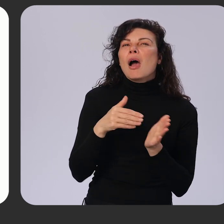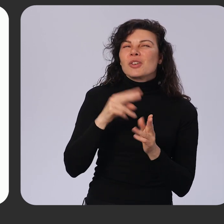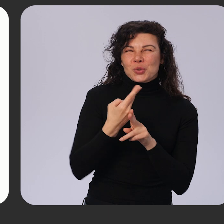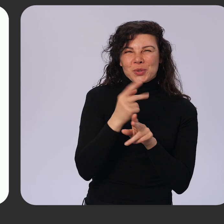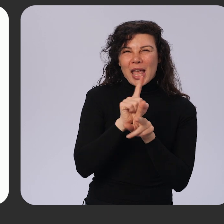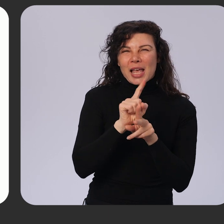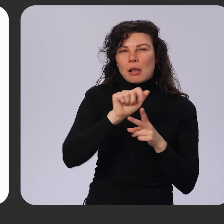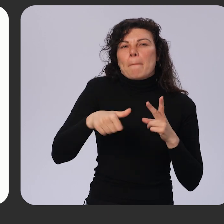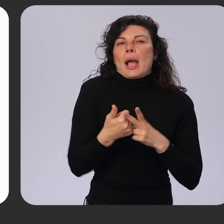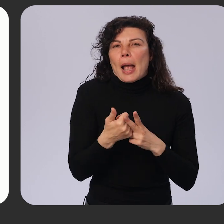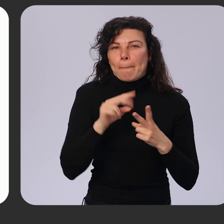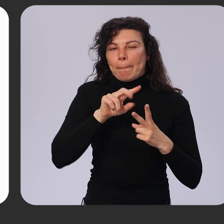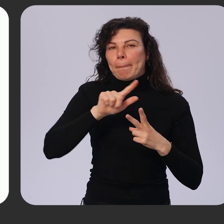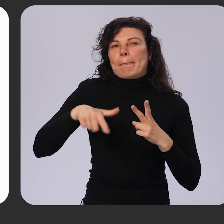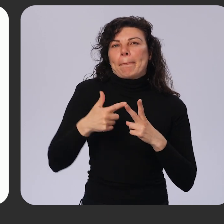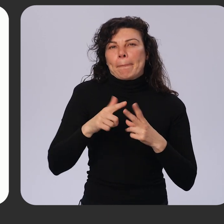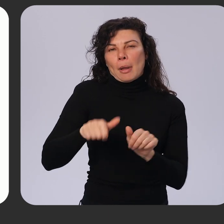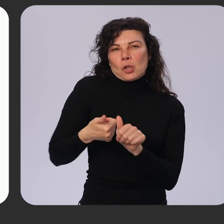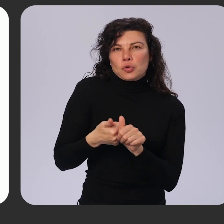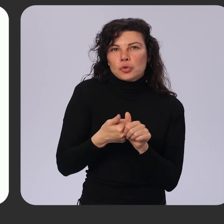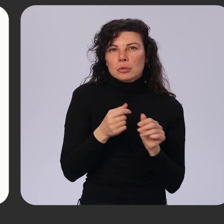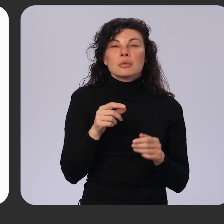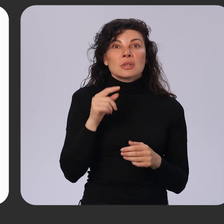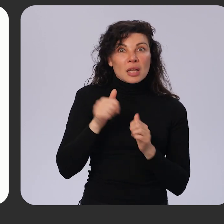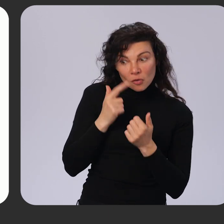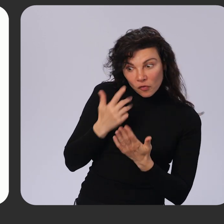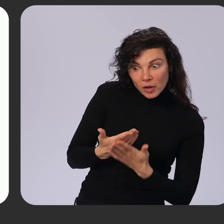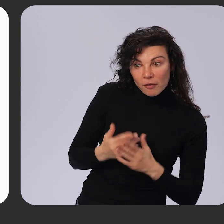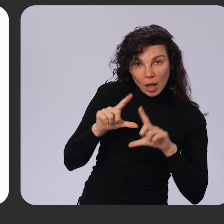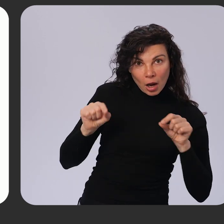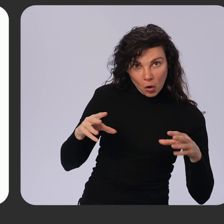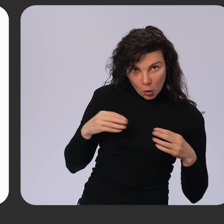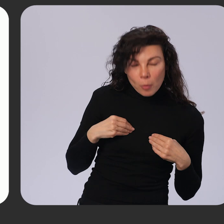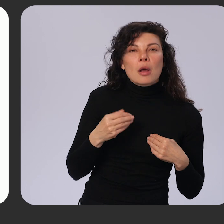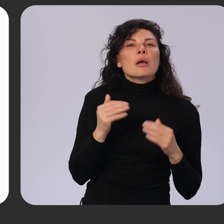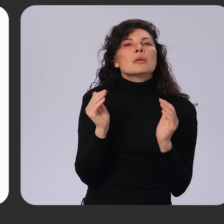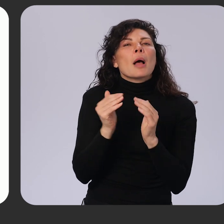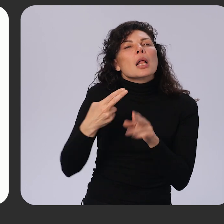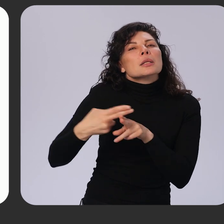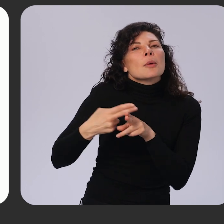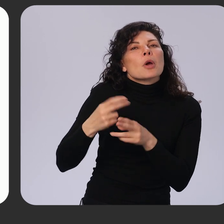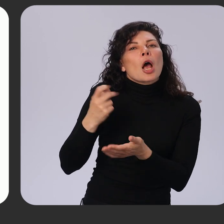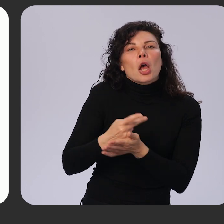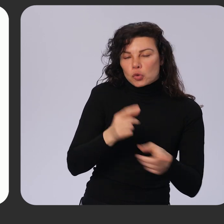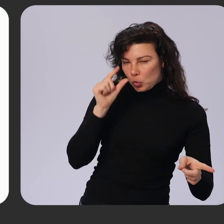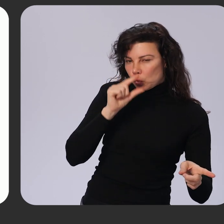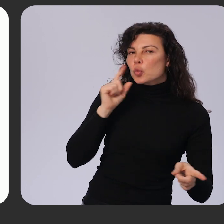option. To verify card ownership, a small temporary authorization is made by Google, that carries the